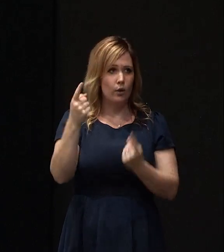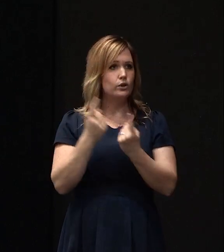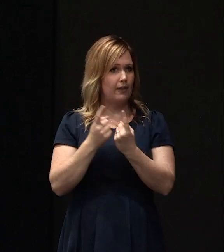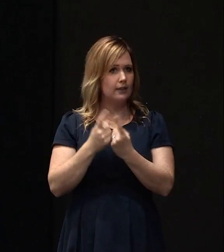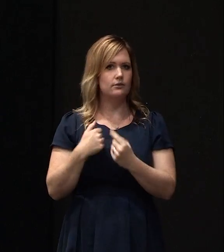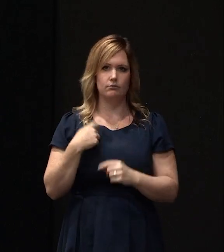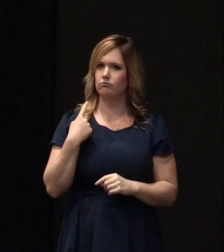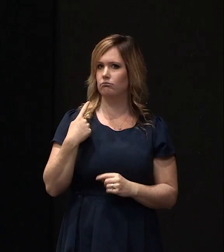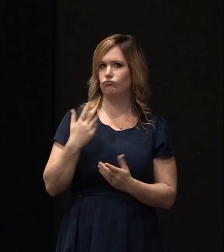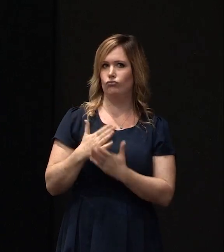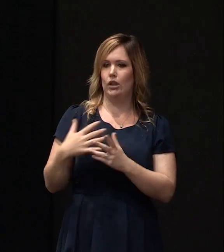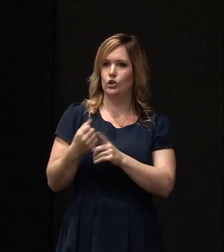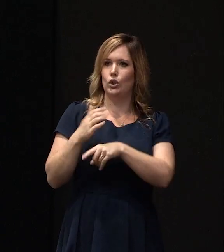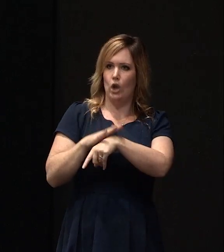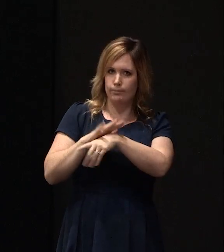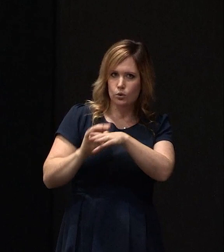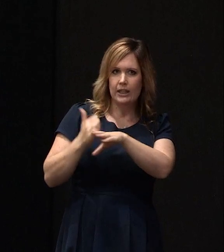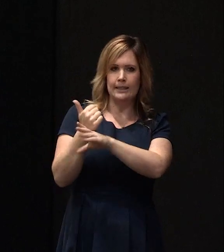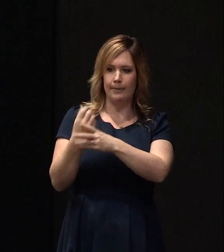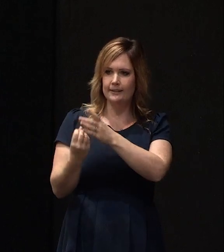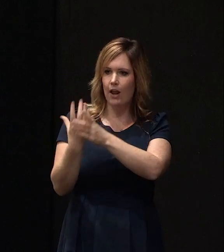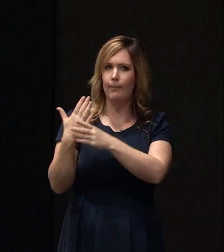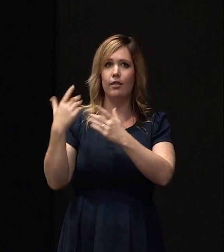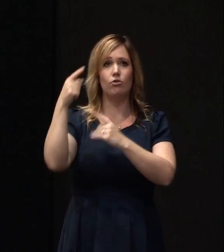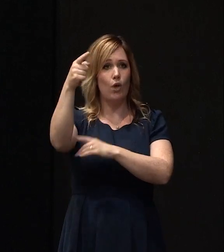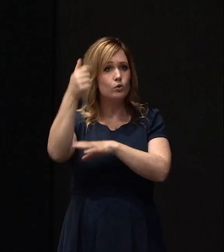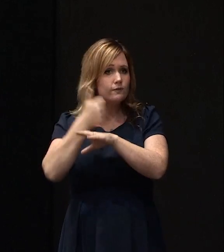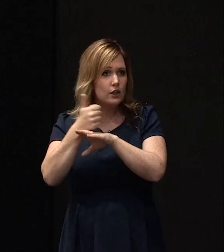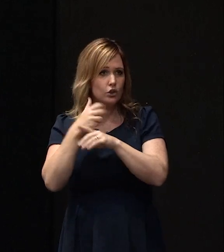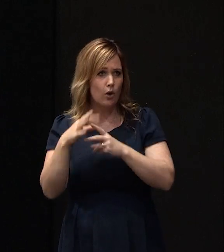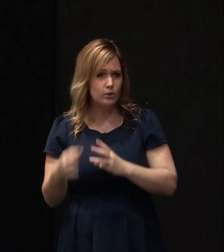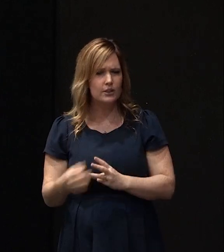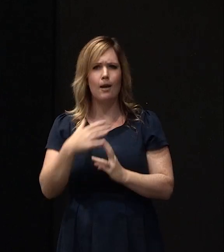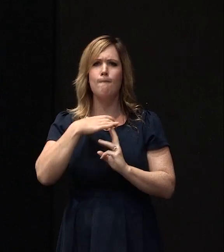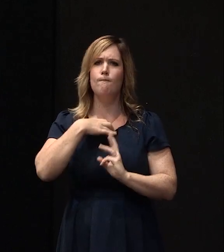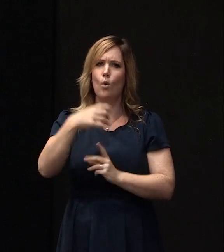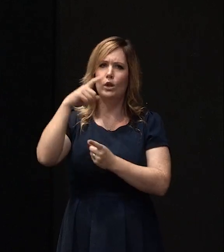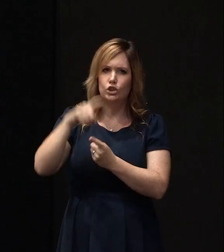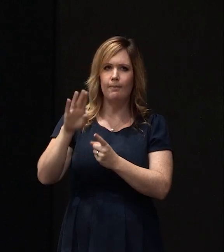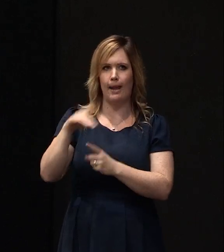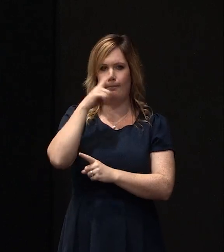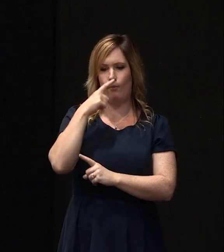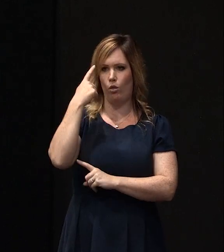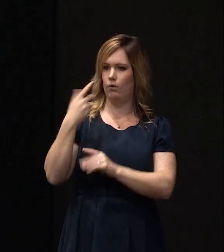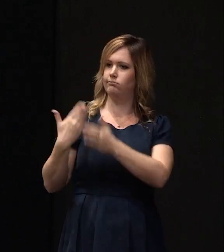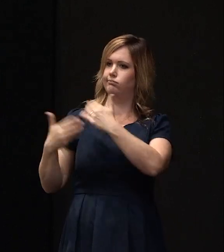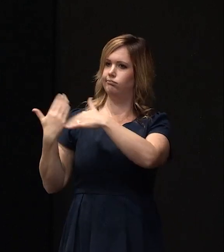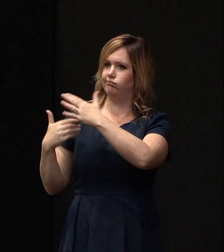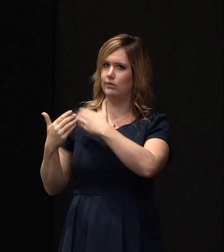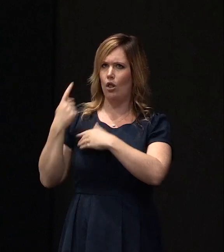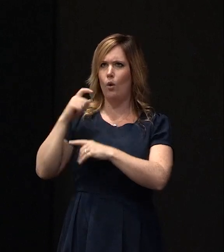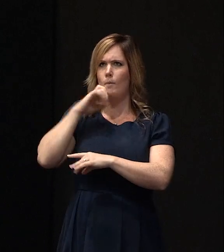think, have taken time to come along. But I think some of those foundations are much cheaper than people initially thought they were going to be.